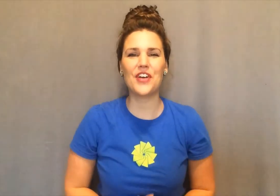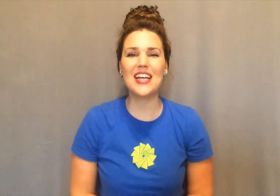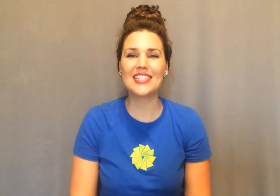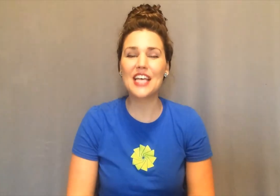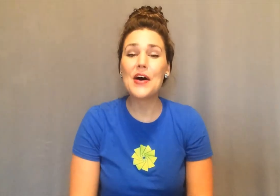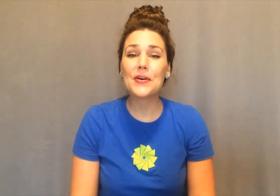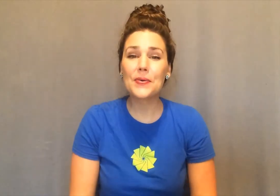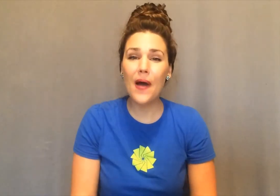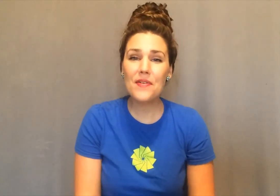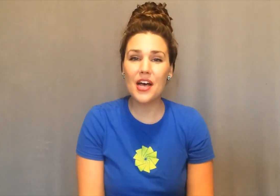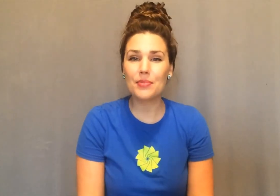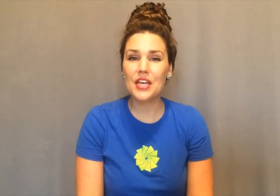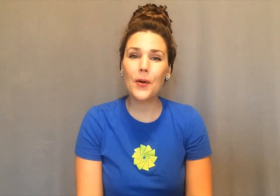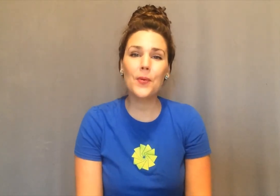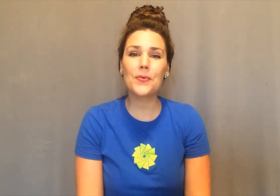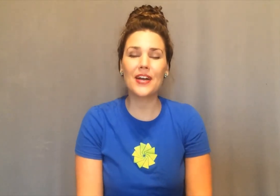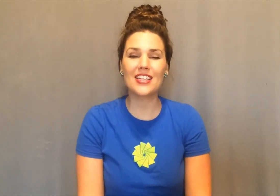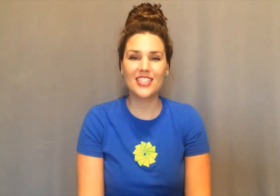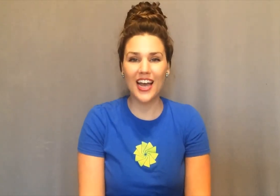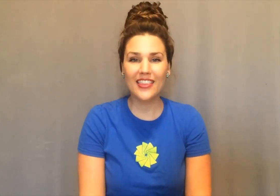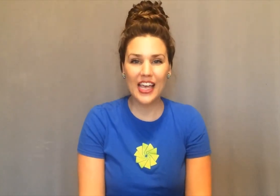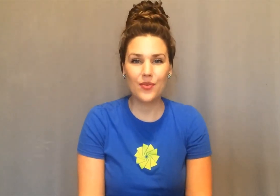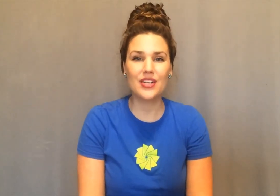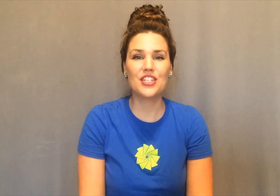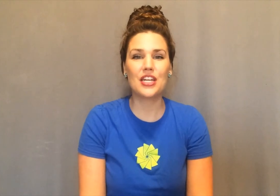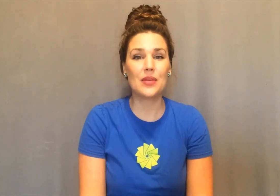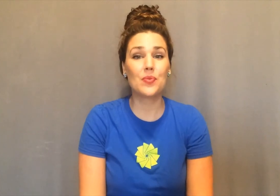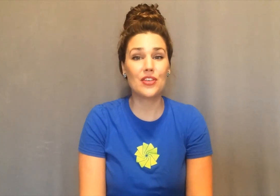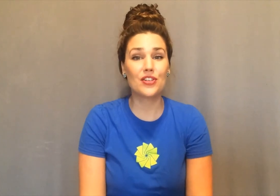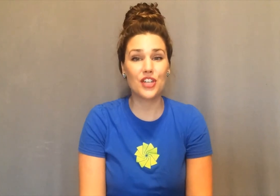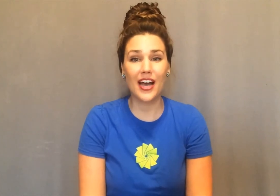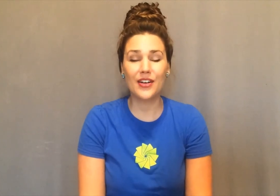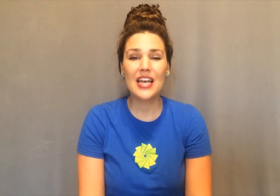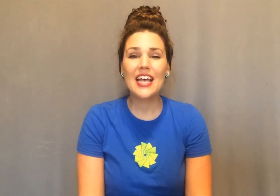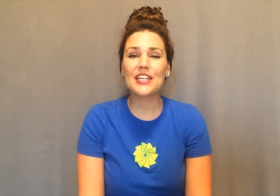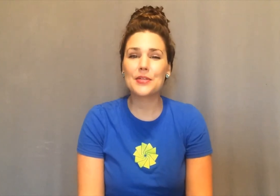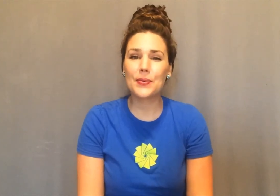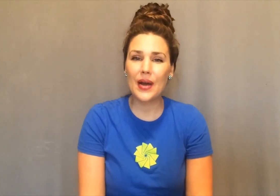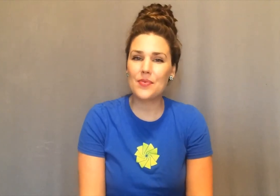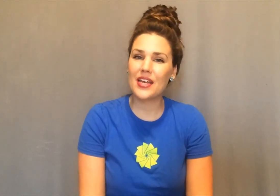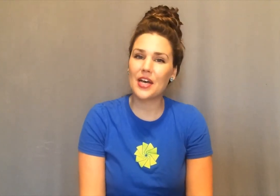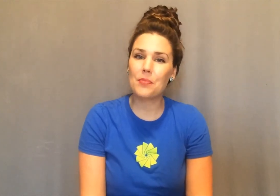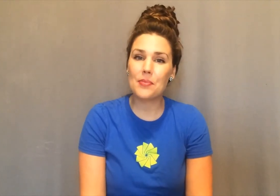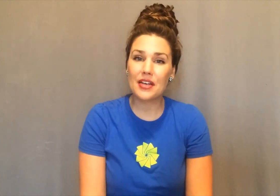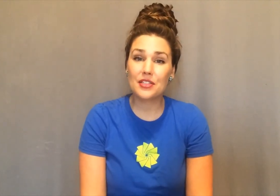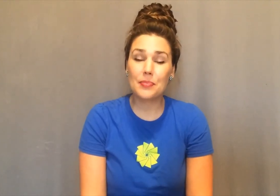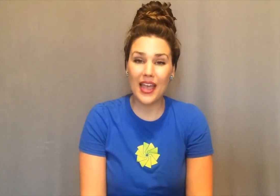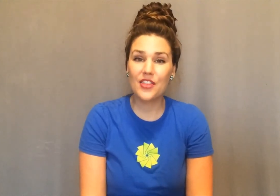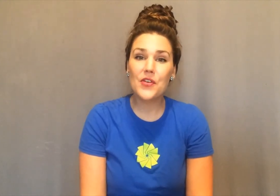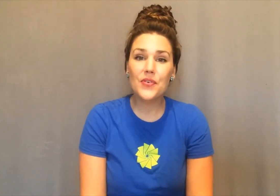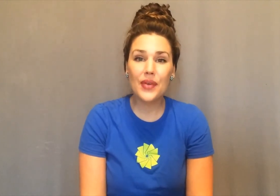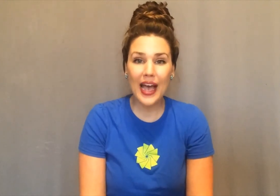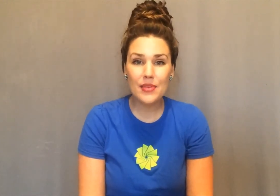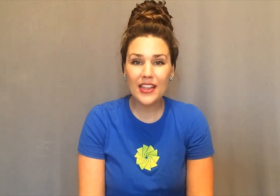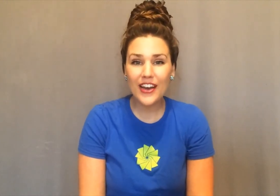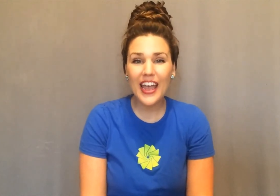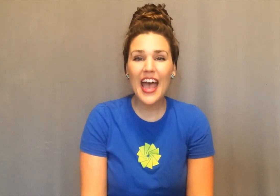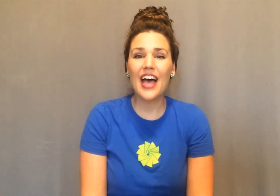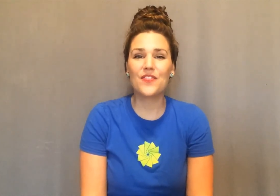friends! Grown-ups, incorporating sign language in with your child is a great way to help them expand their vocabulary and